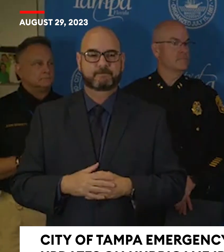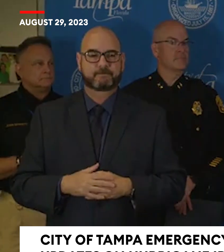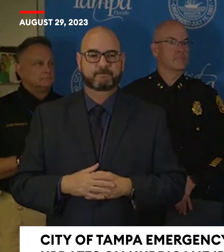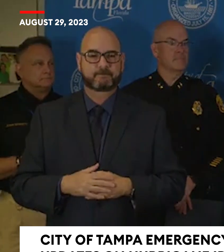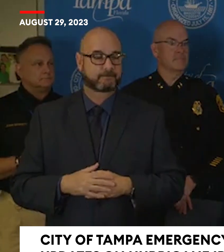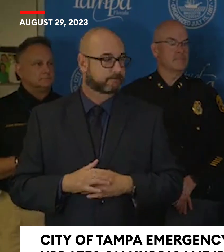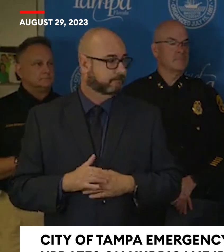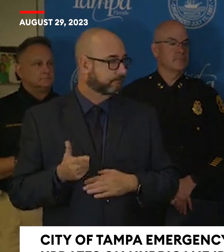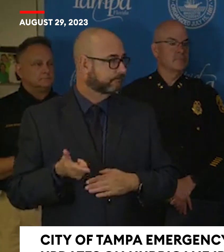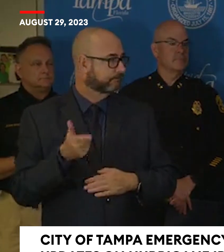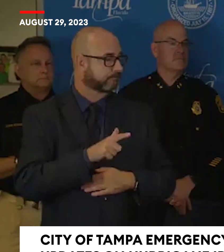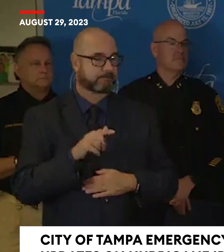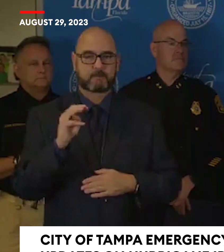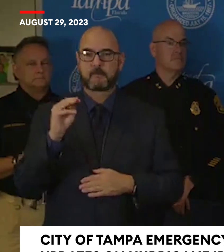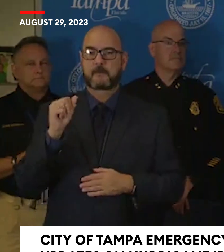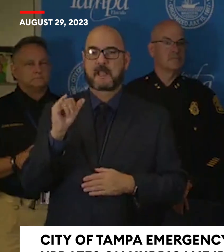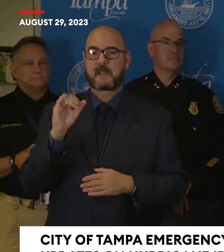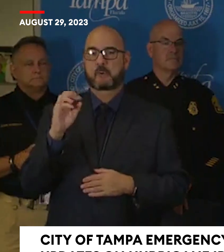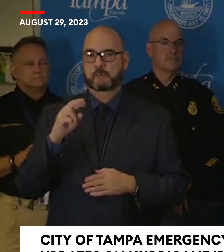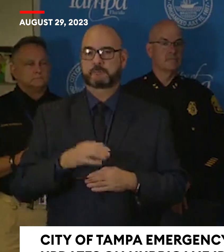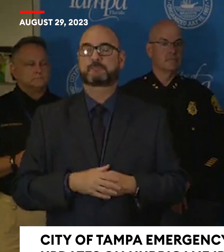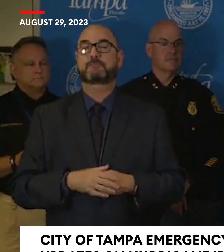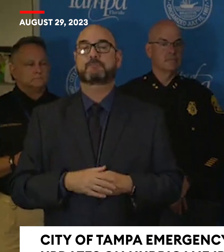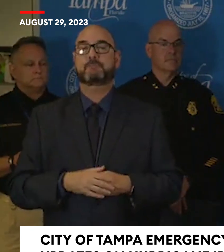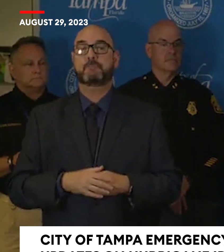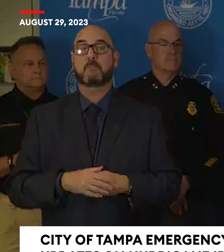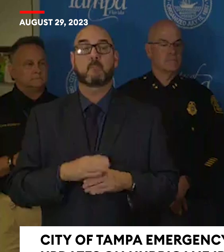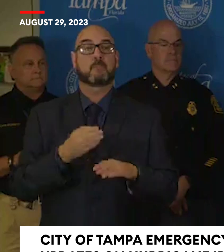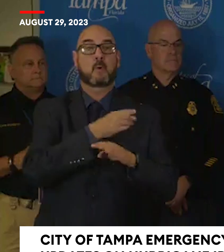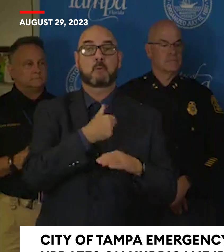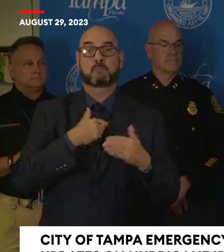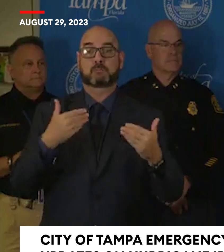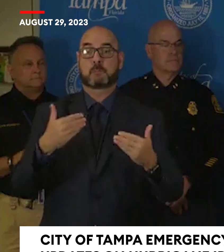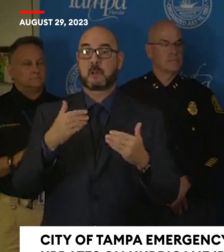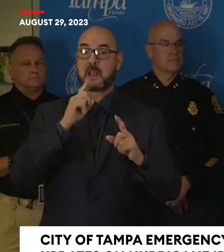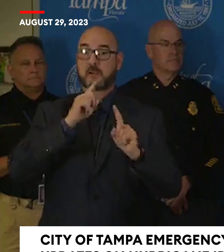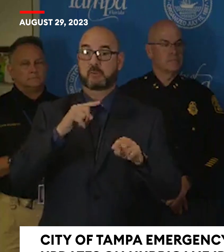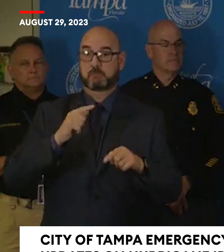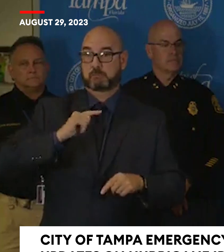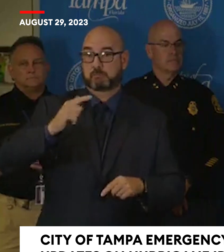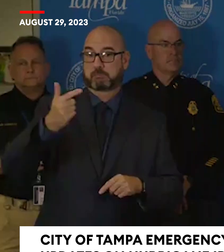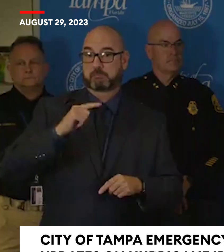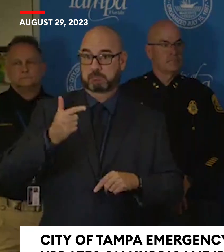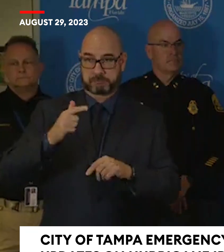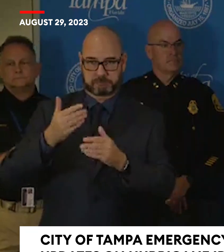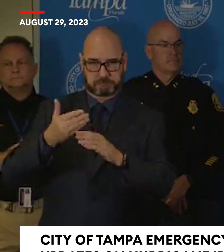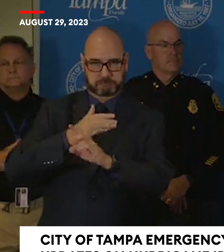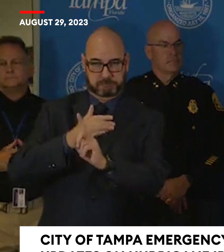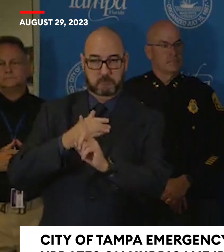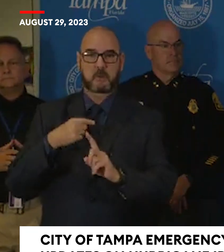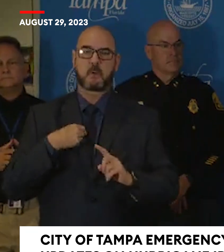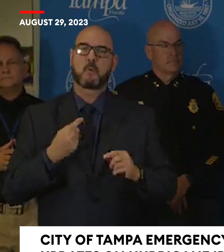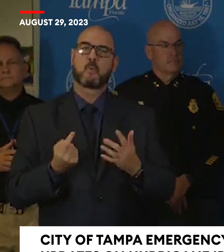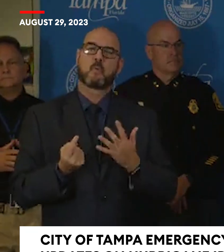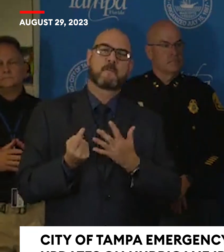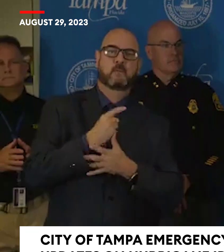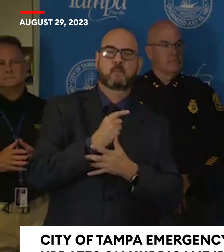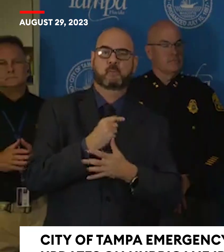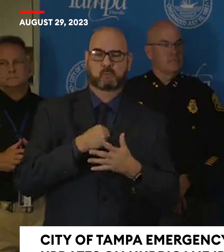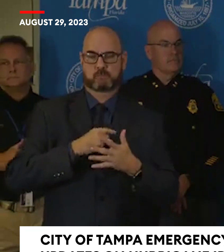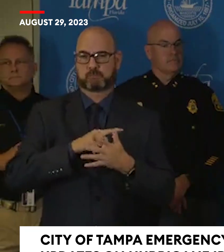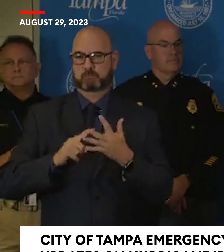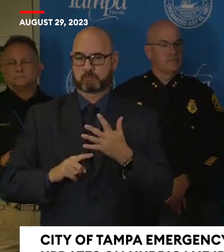All right. Before we open it up for questions, I just want to go back over a few very, very important points.